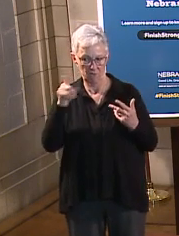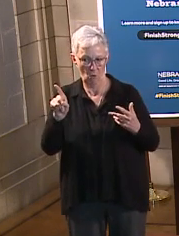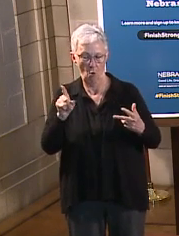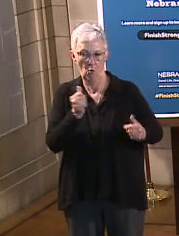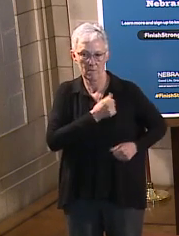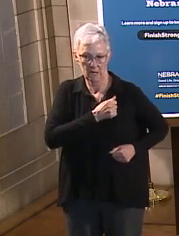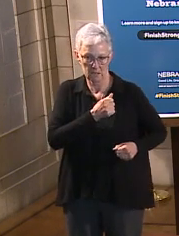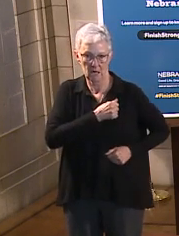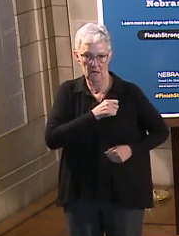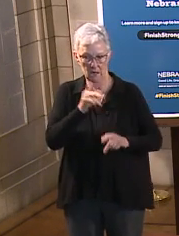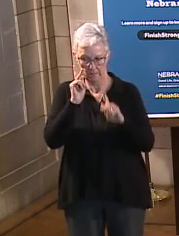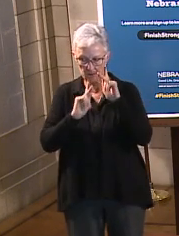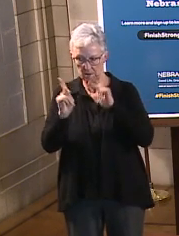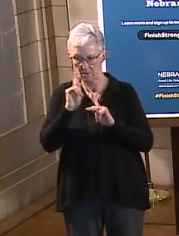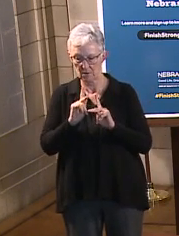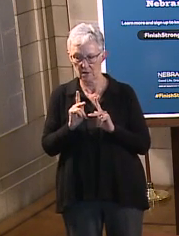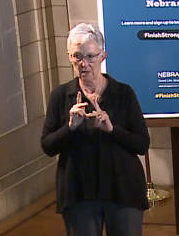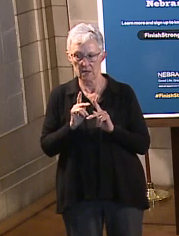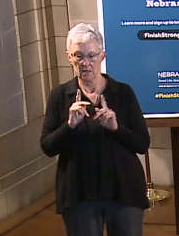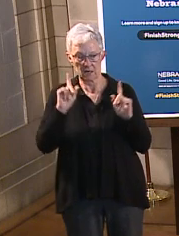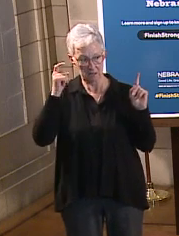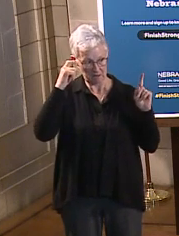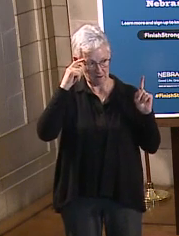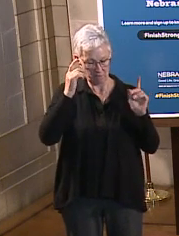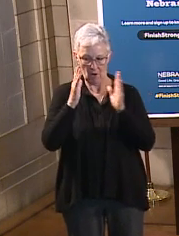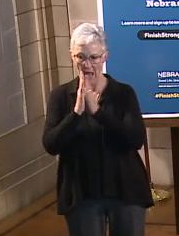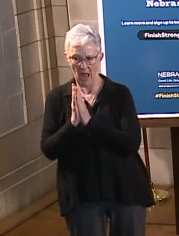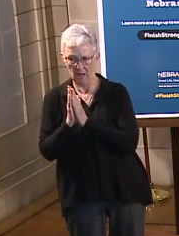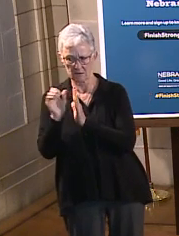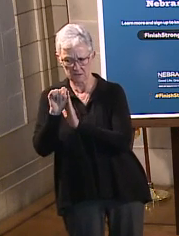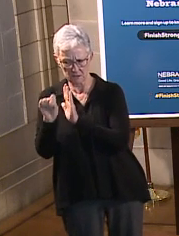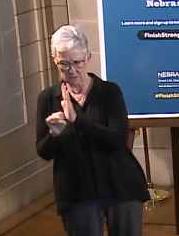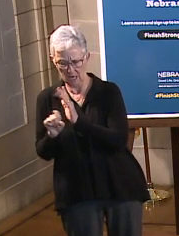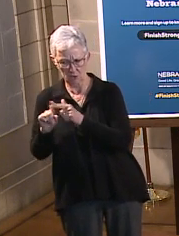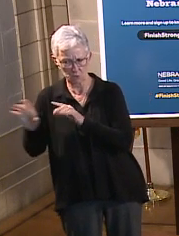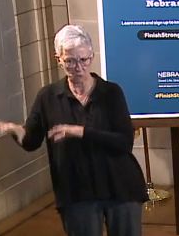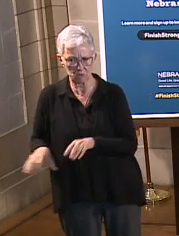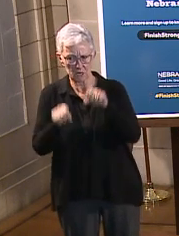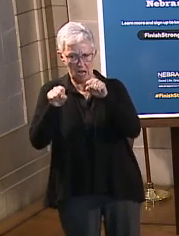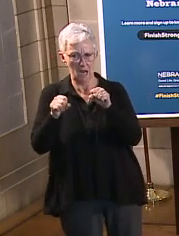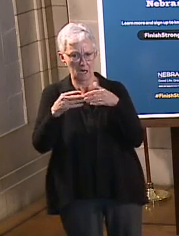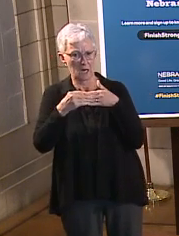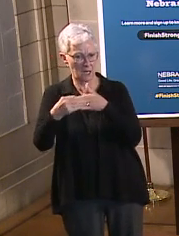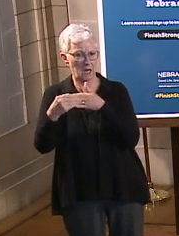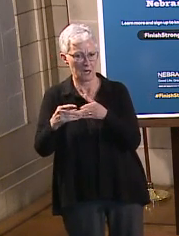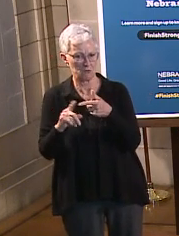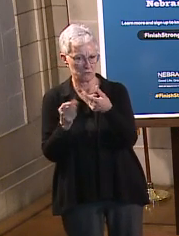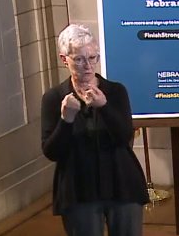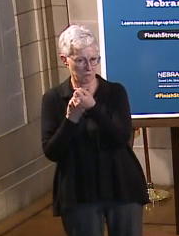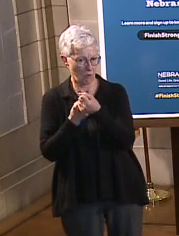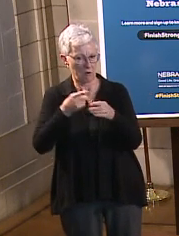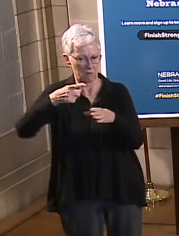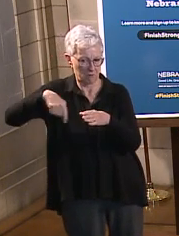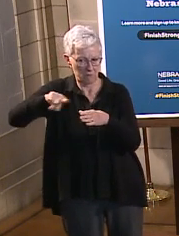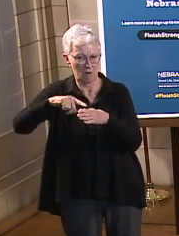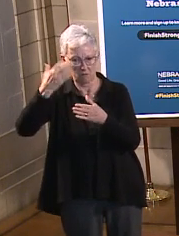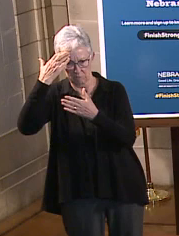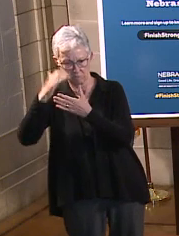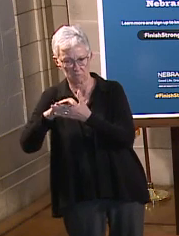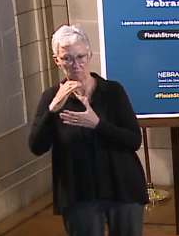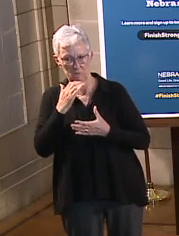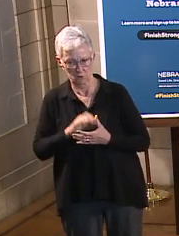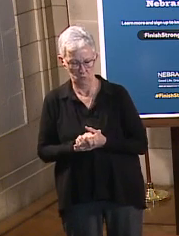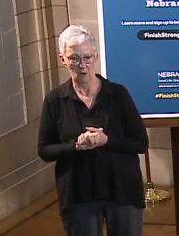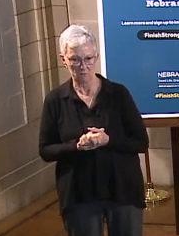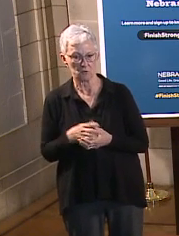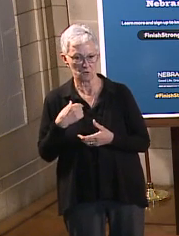state government to be a leader in that. And this initiative is state government's latest operational step towards achieving